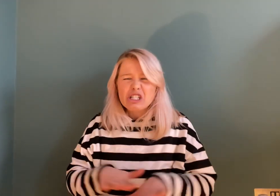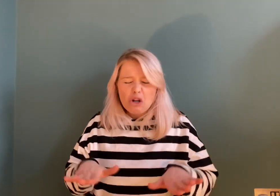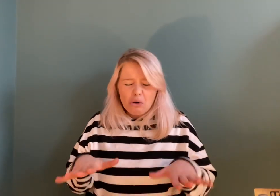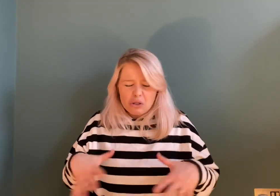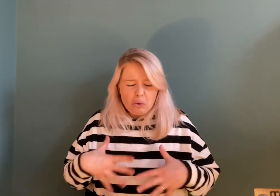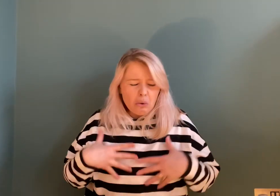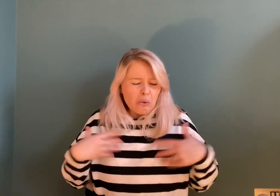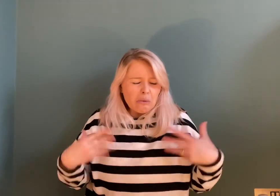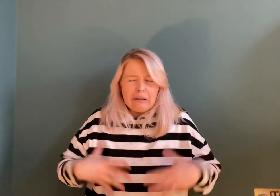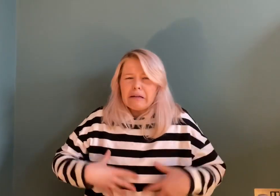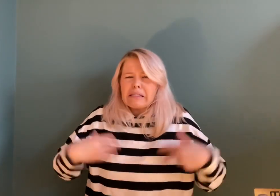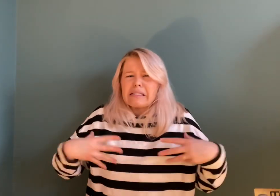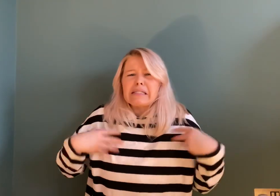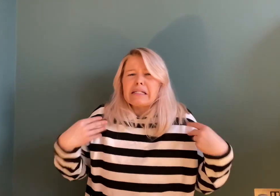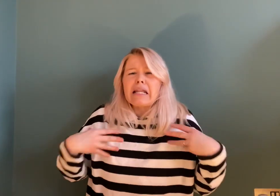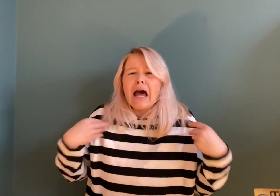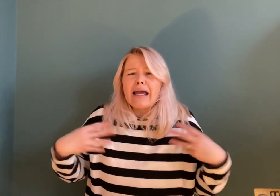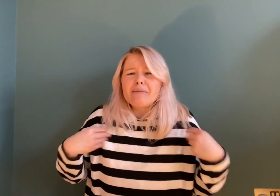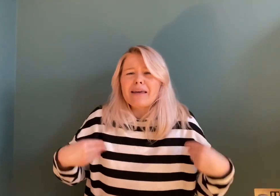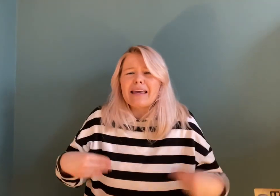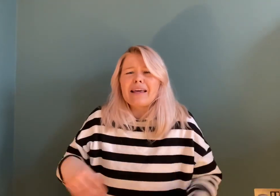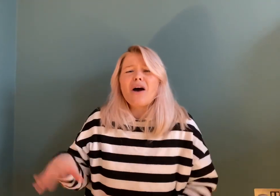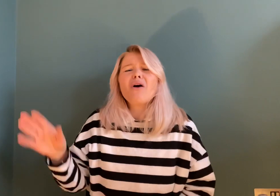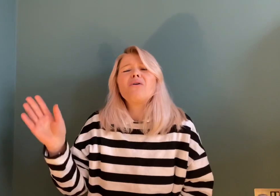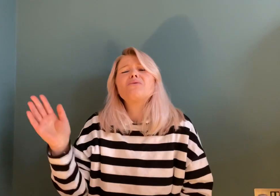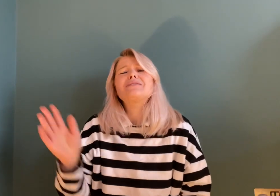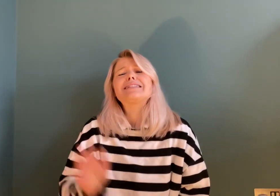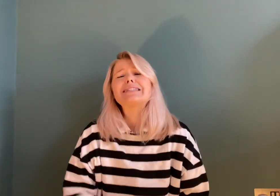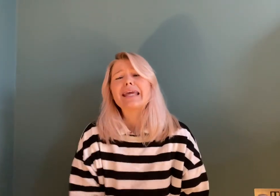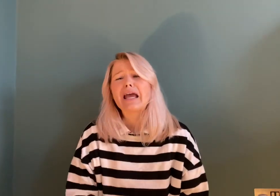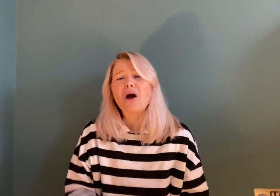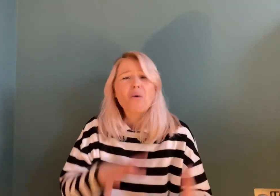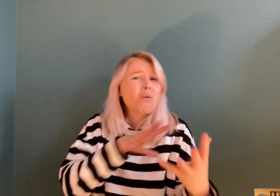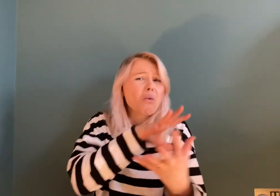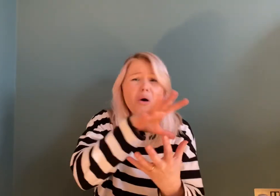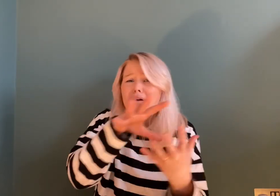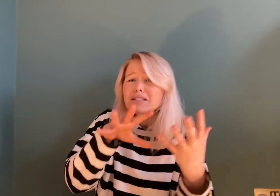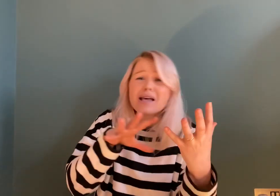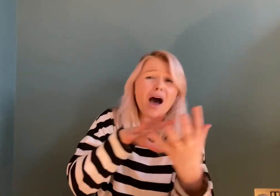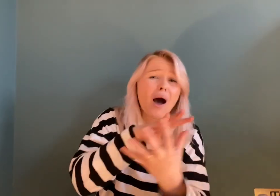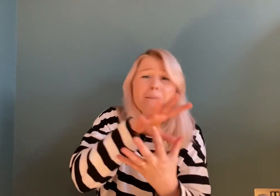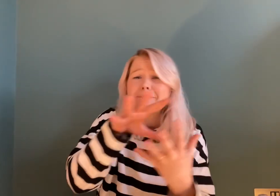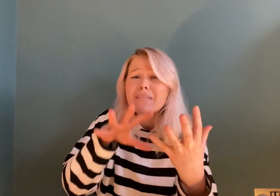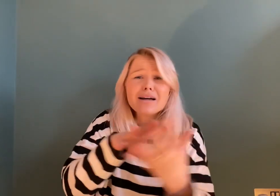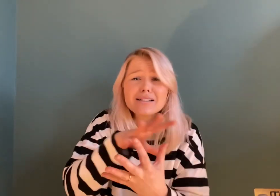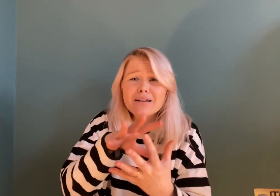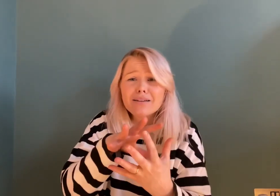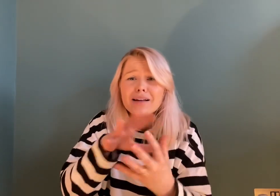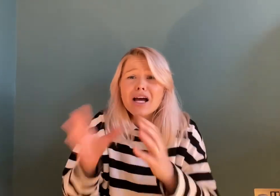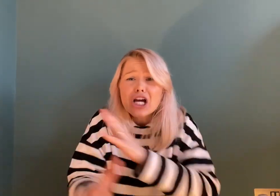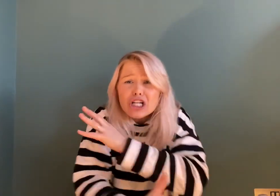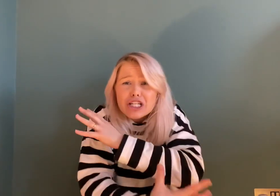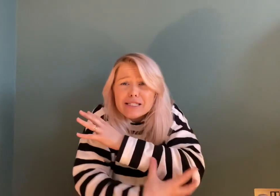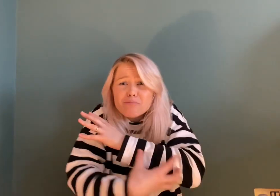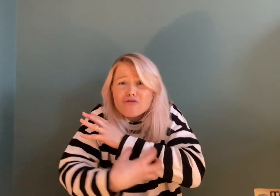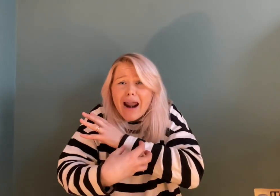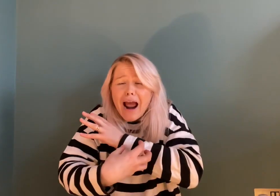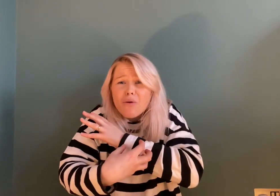not all slimy. Oh, dear, what a muddle. She's brown